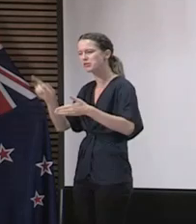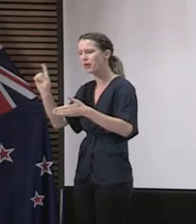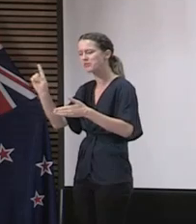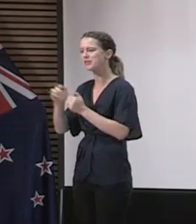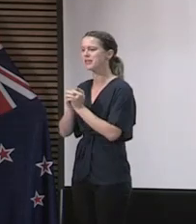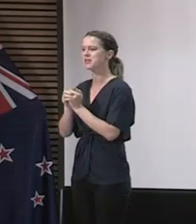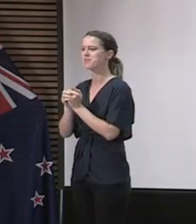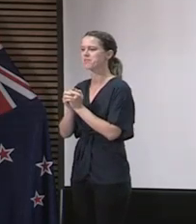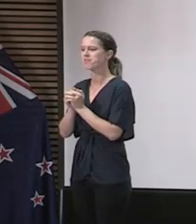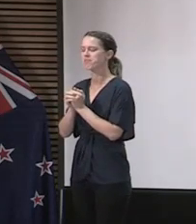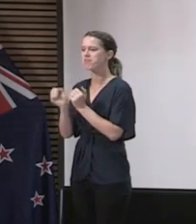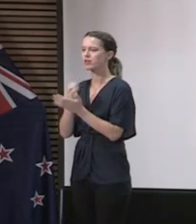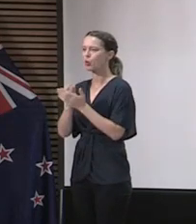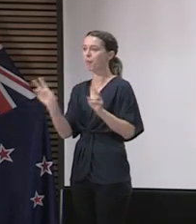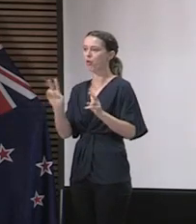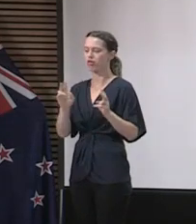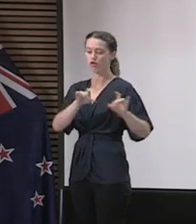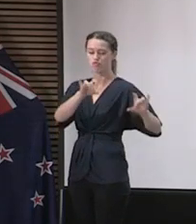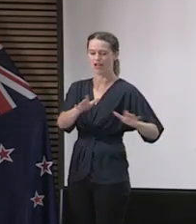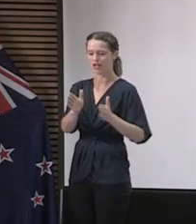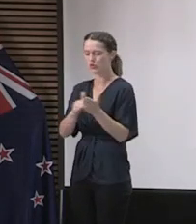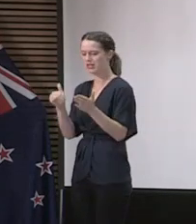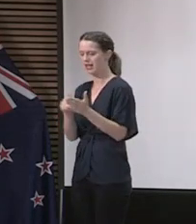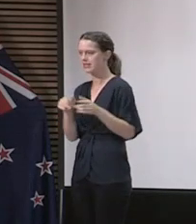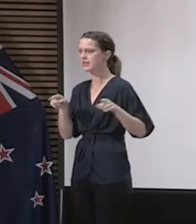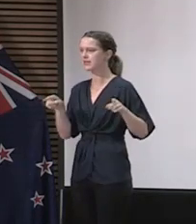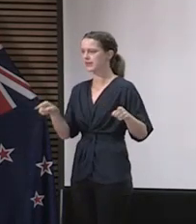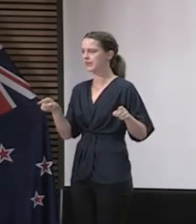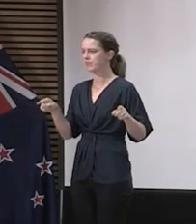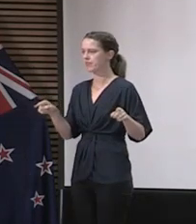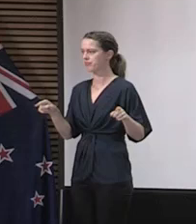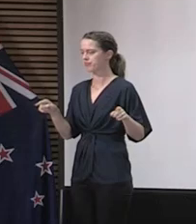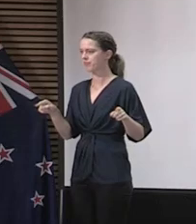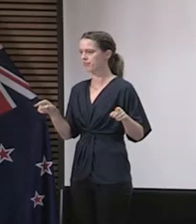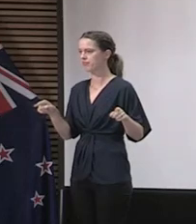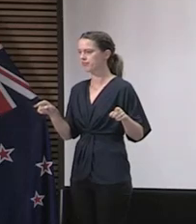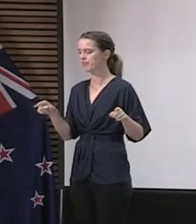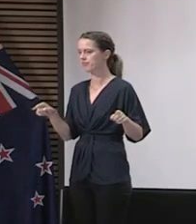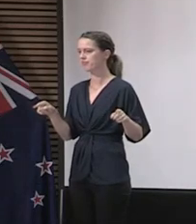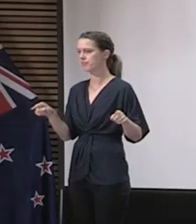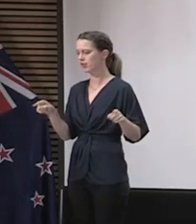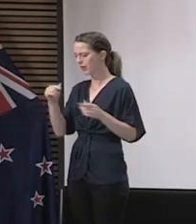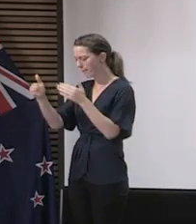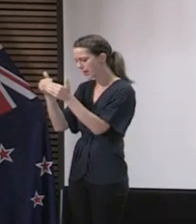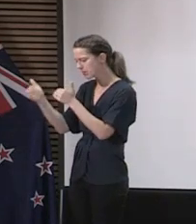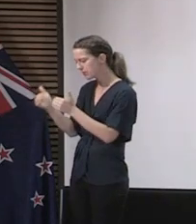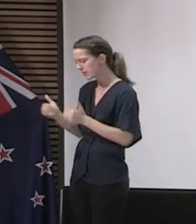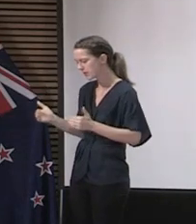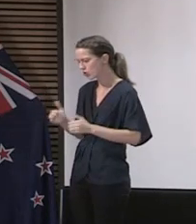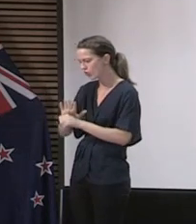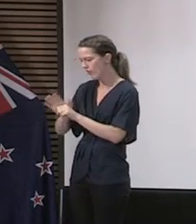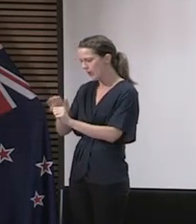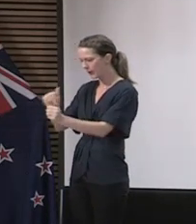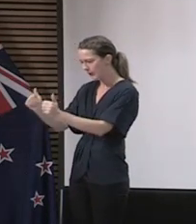making sure that both our countries are in the position where we're domestically managing COVID-19